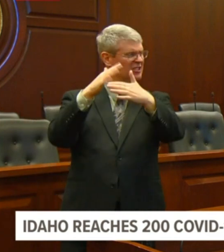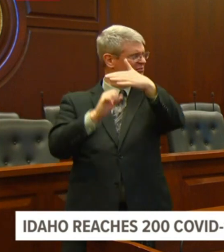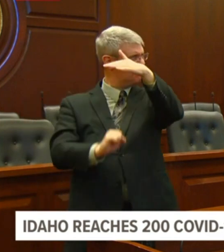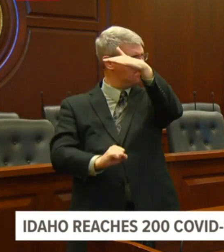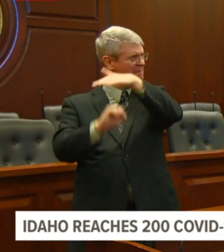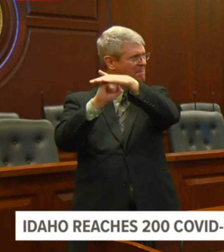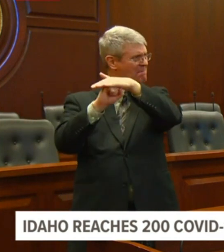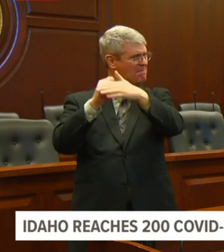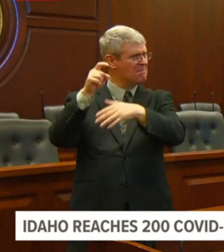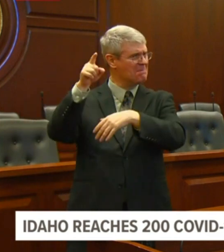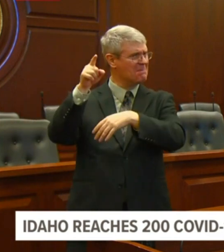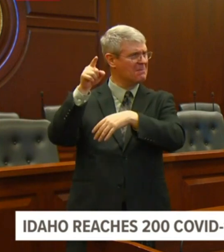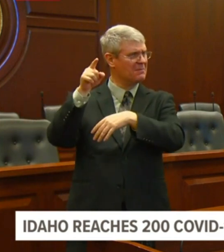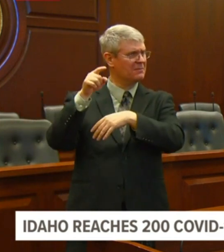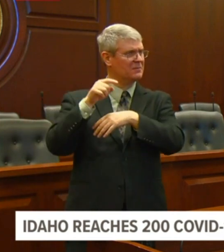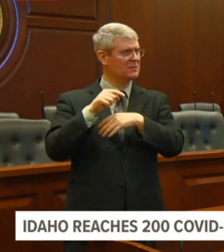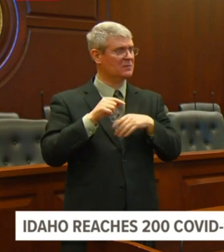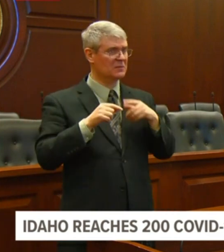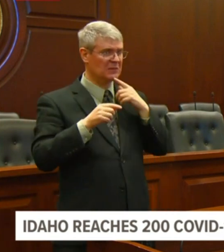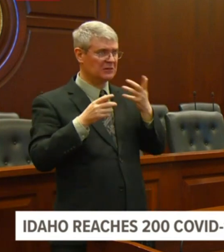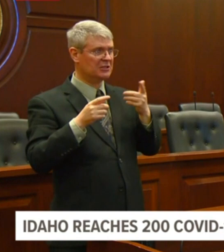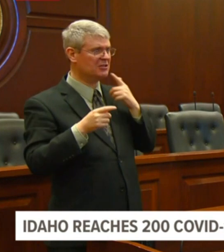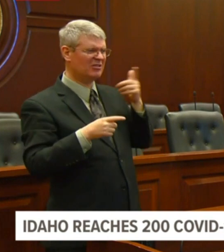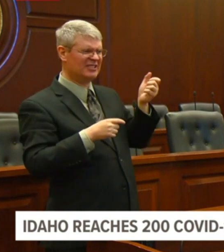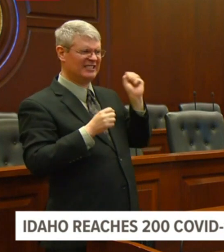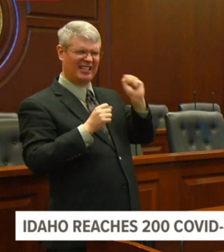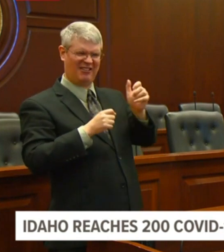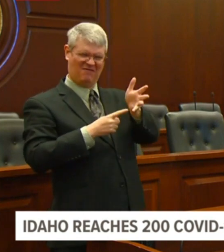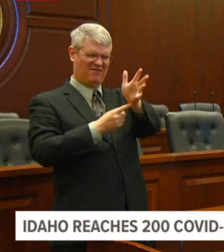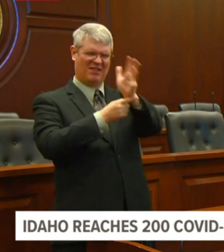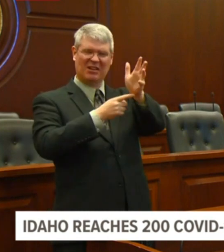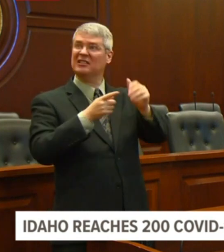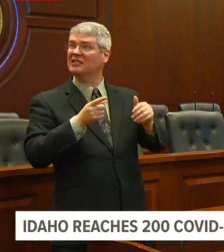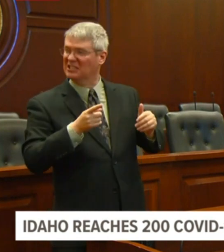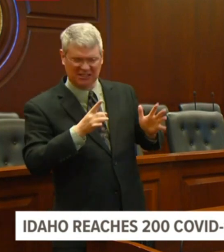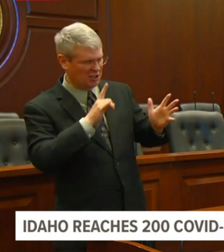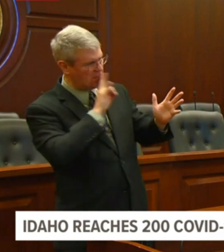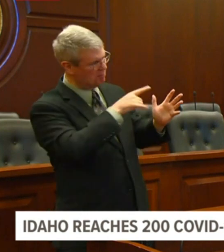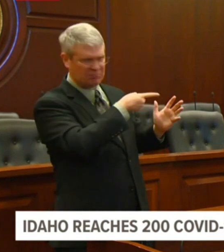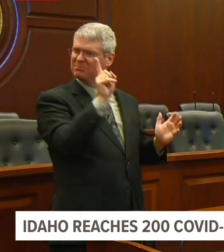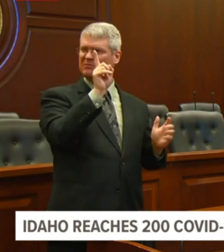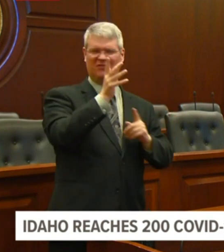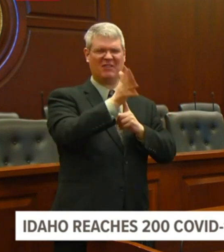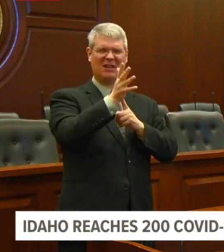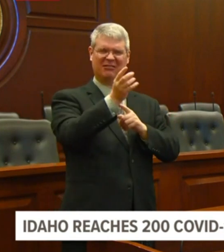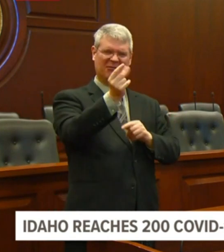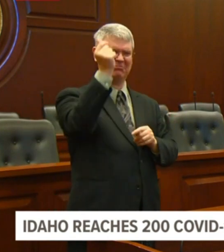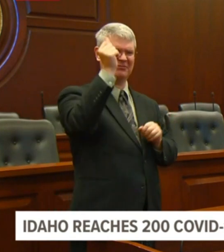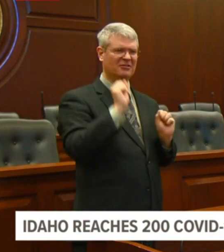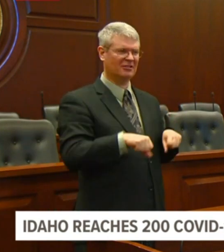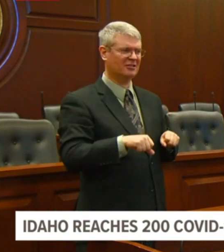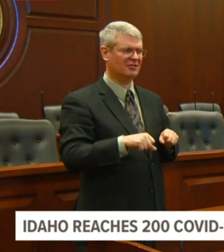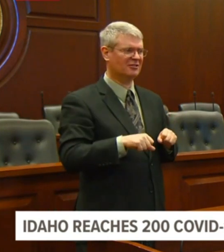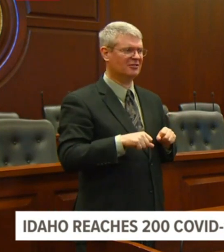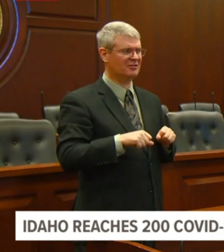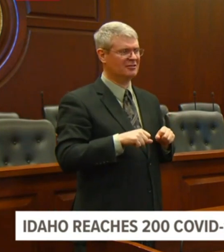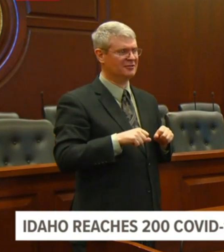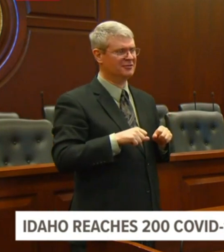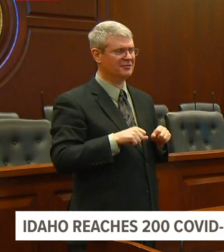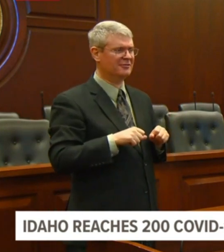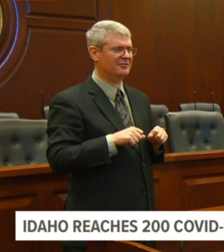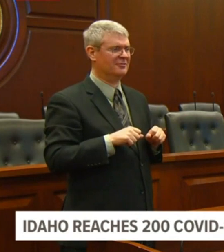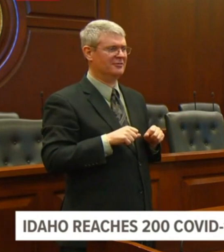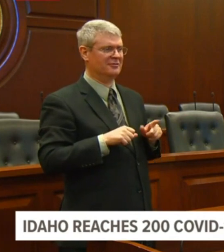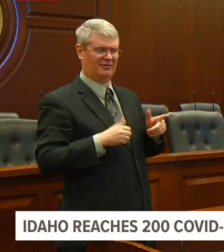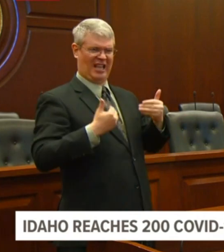I mean, all that work has been done. the, the, the inventory of, uh, the, if, if you go over to the Office of